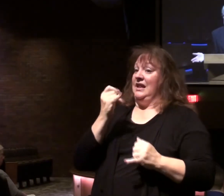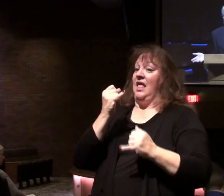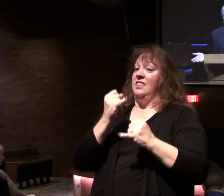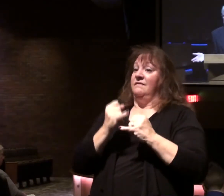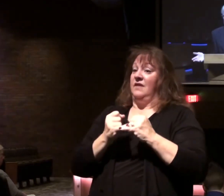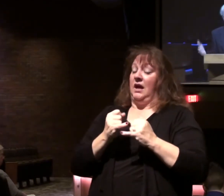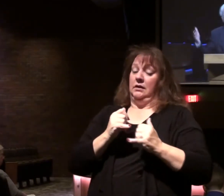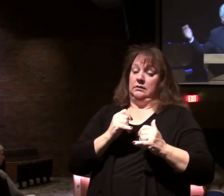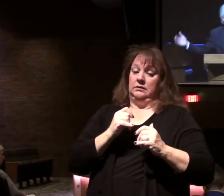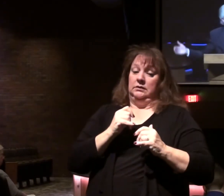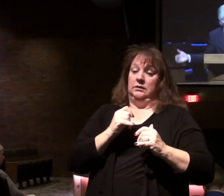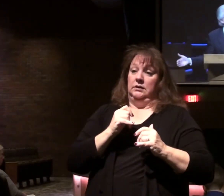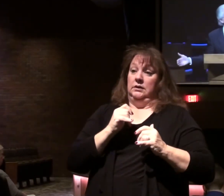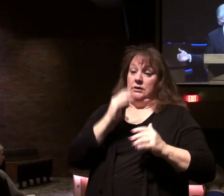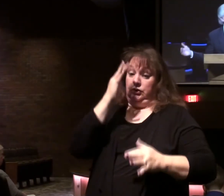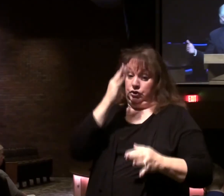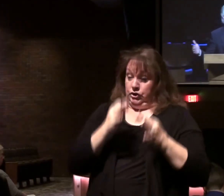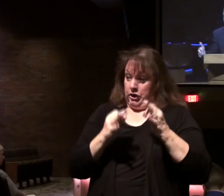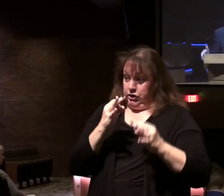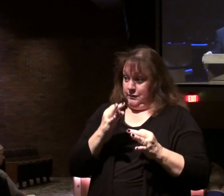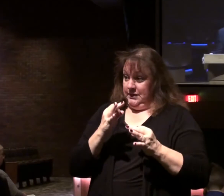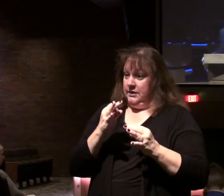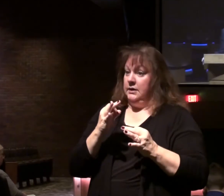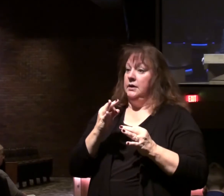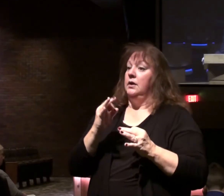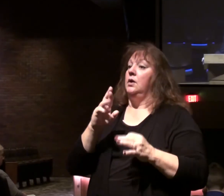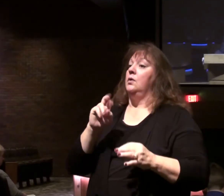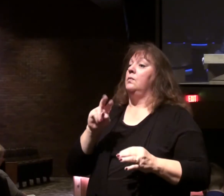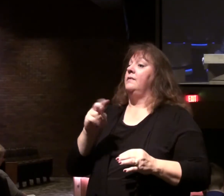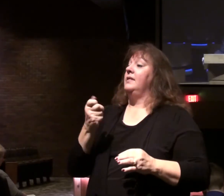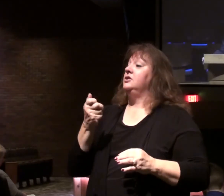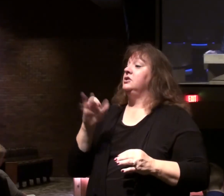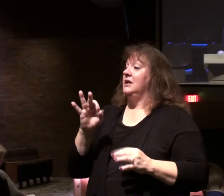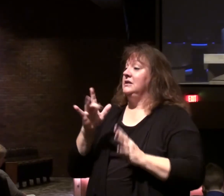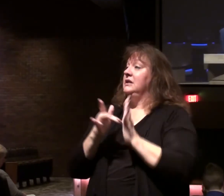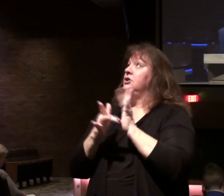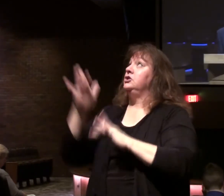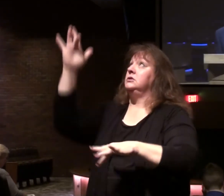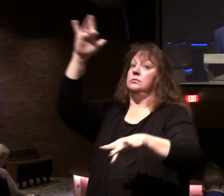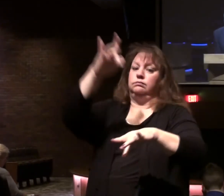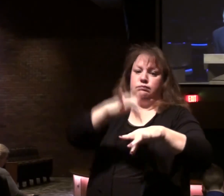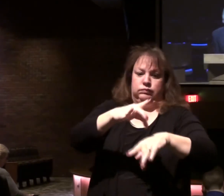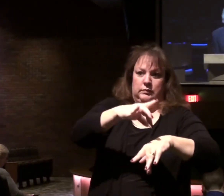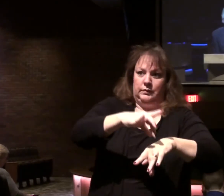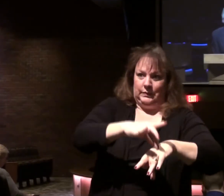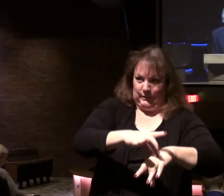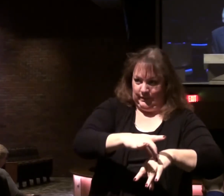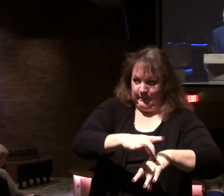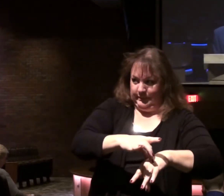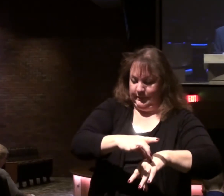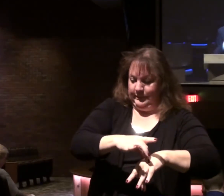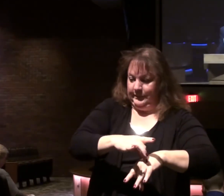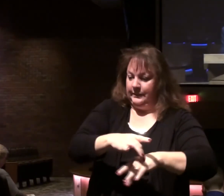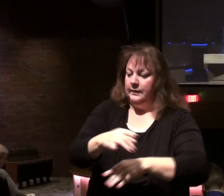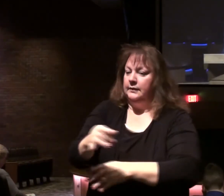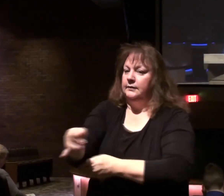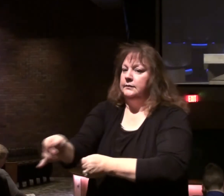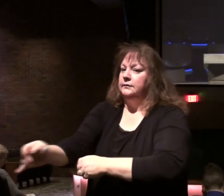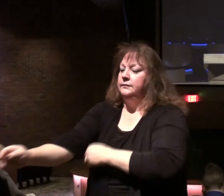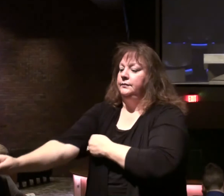and the return of Christ in chapter 19. So after the 40, you know, the